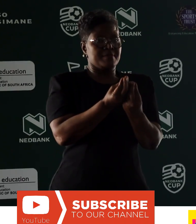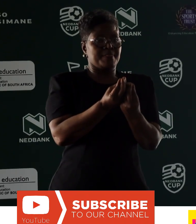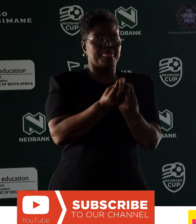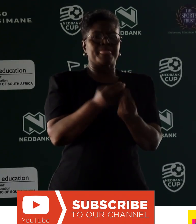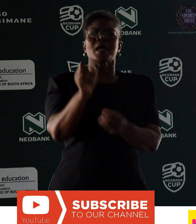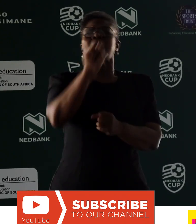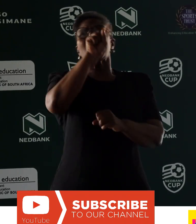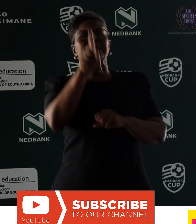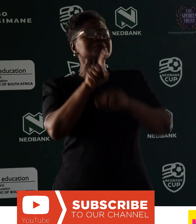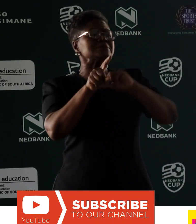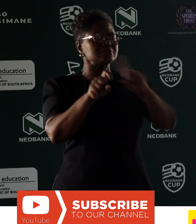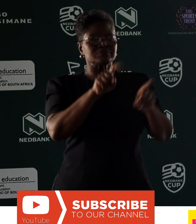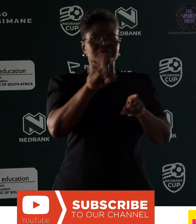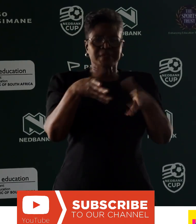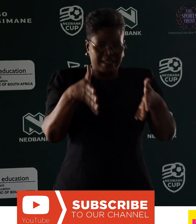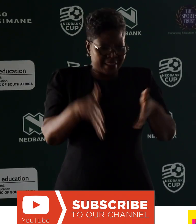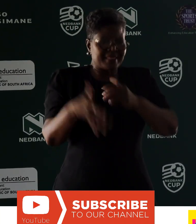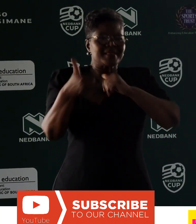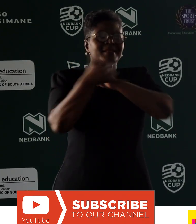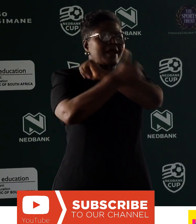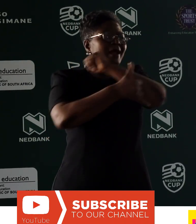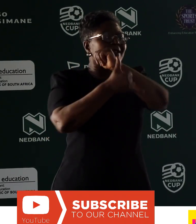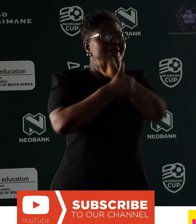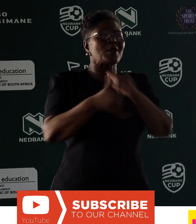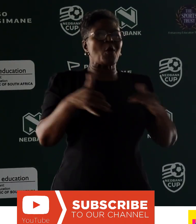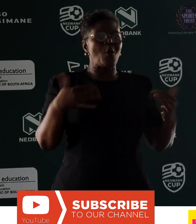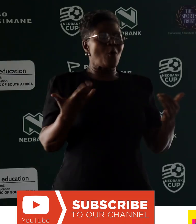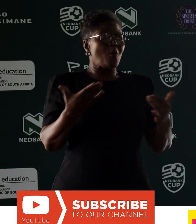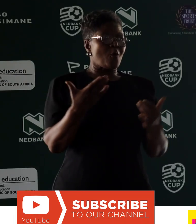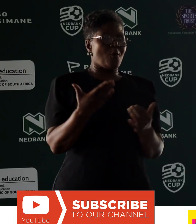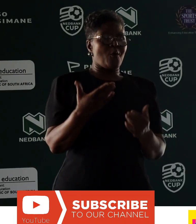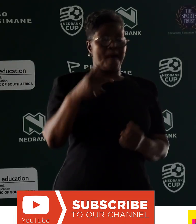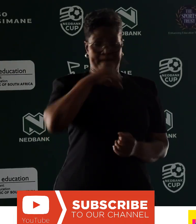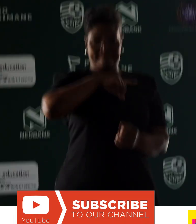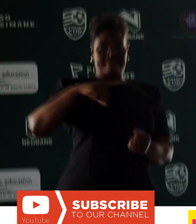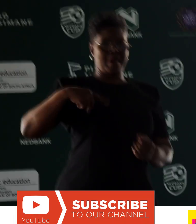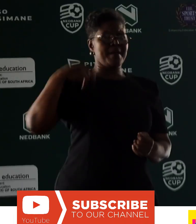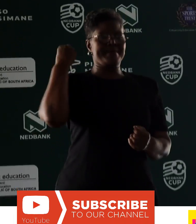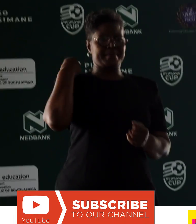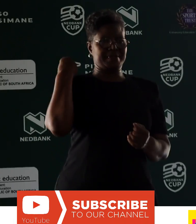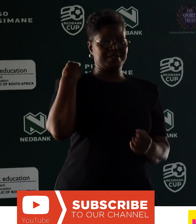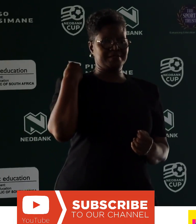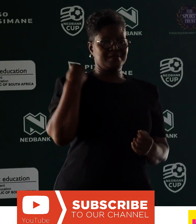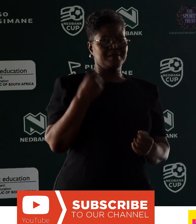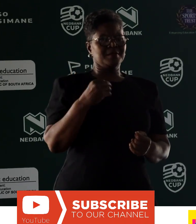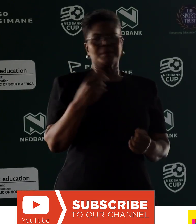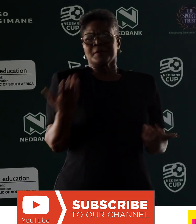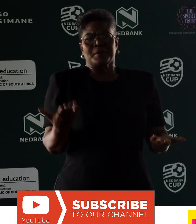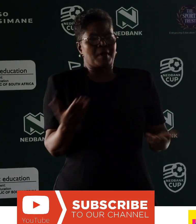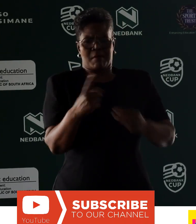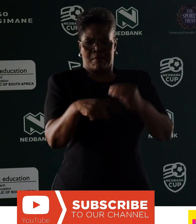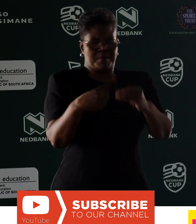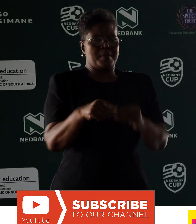this country by a prime minister of Austria. And he wanted to know, but why you want to talk on South Africa?